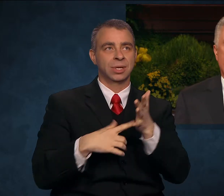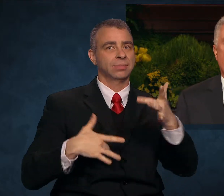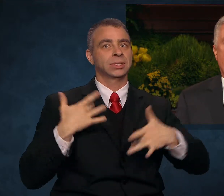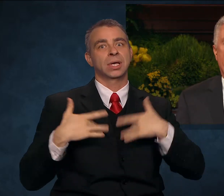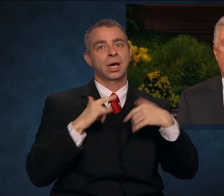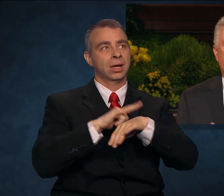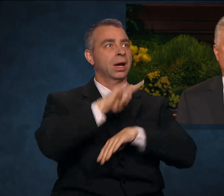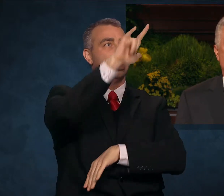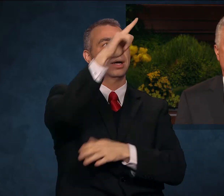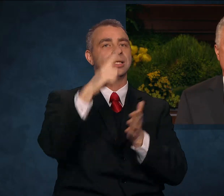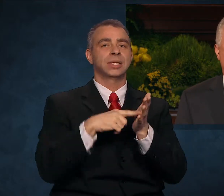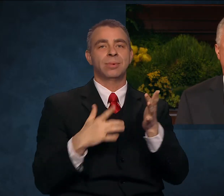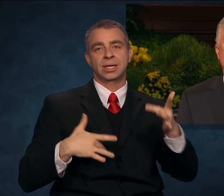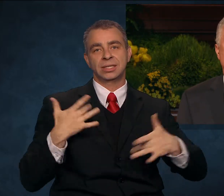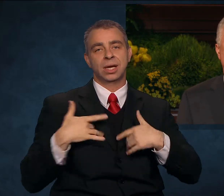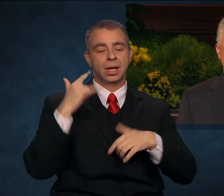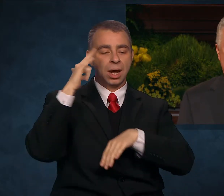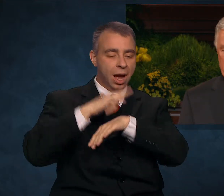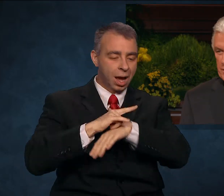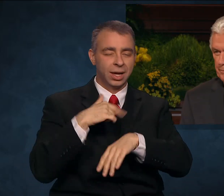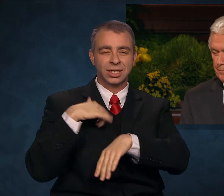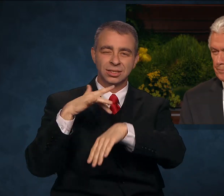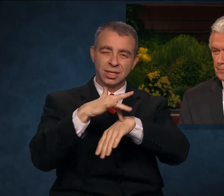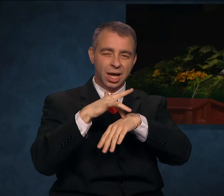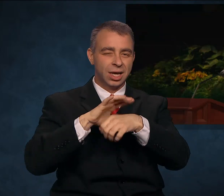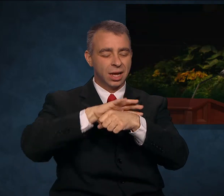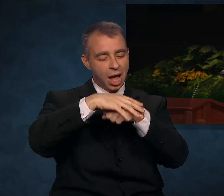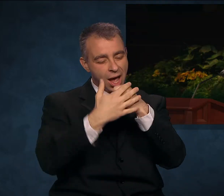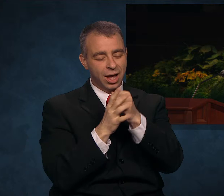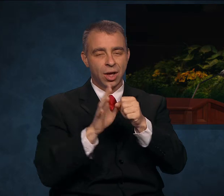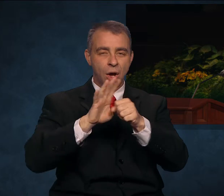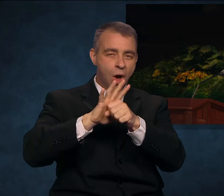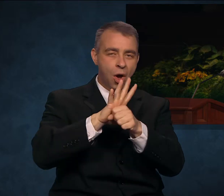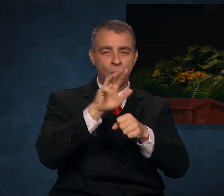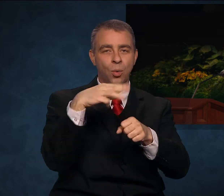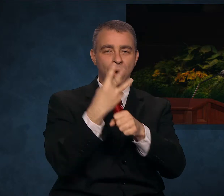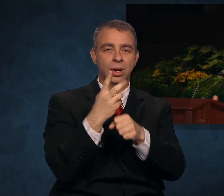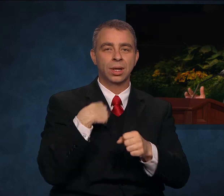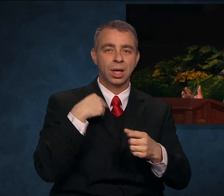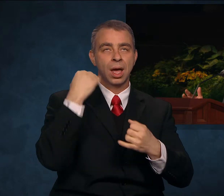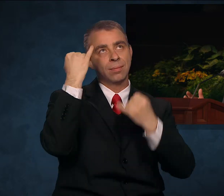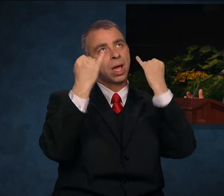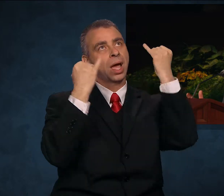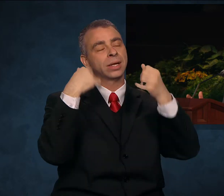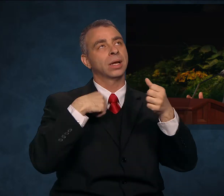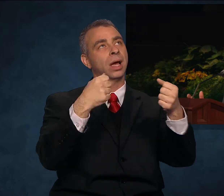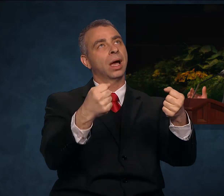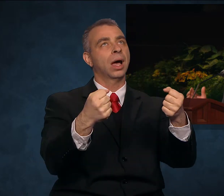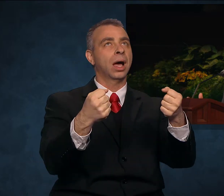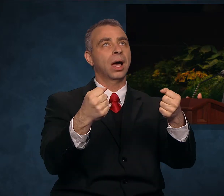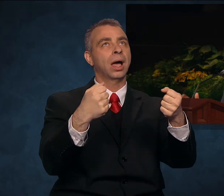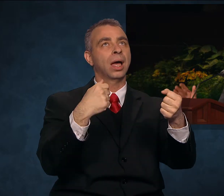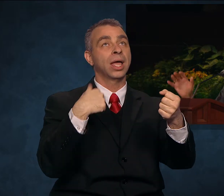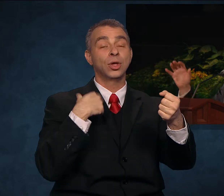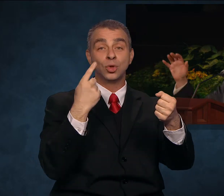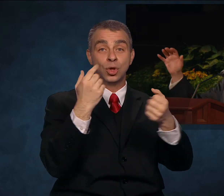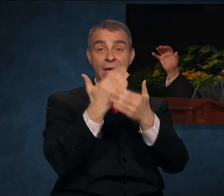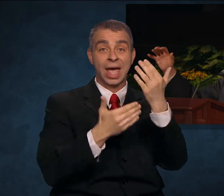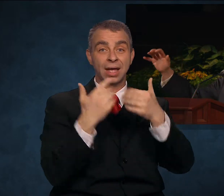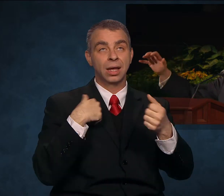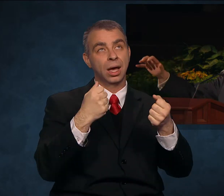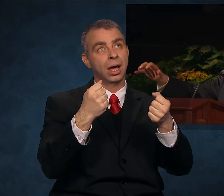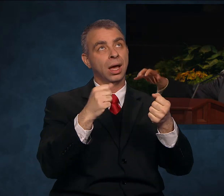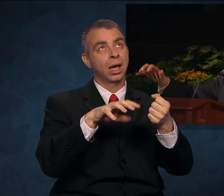landings at airports all over the world. Almost unconsciously, I placed my